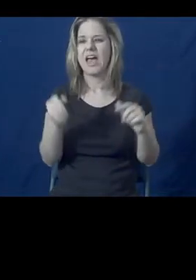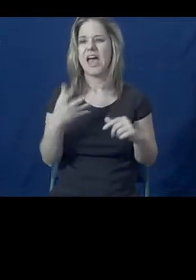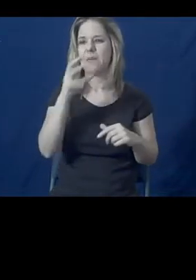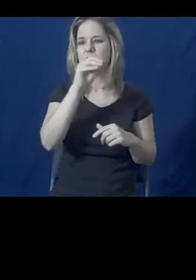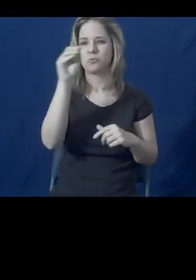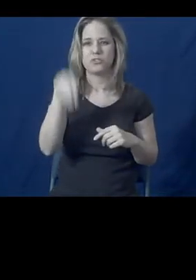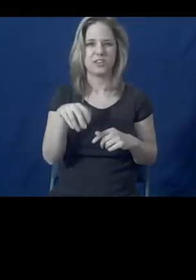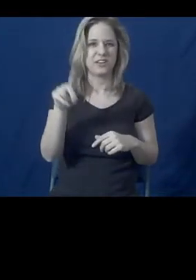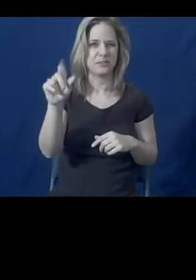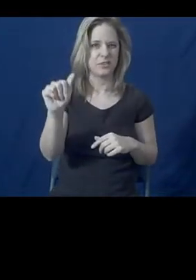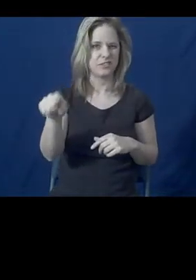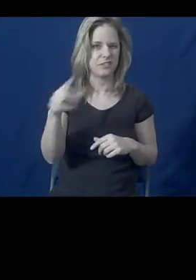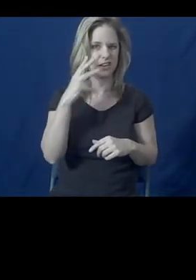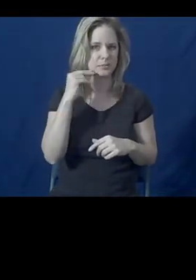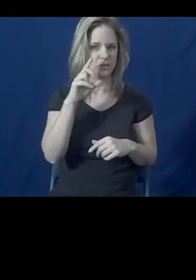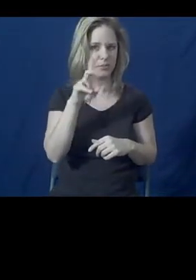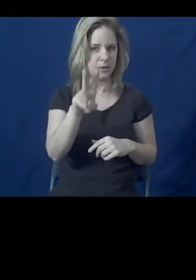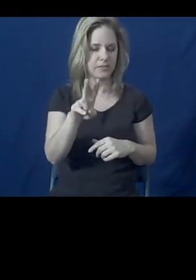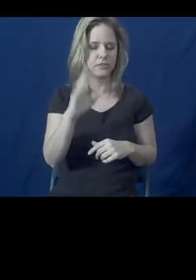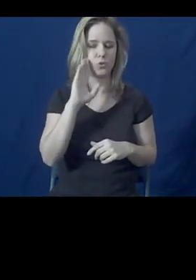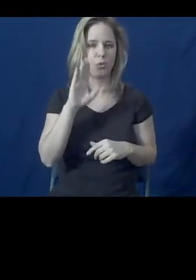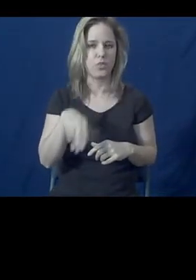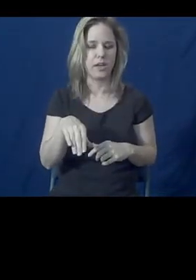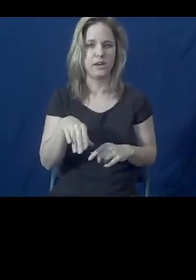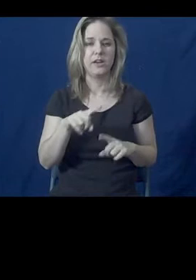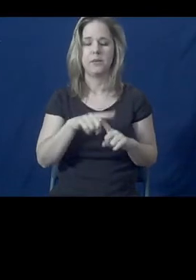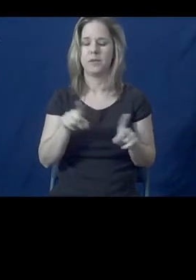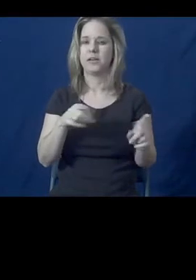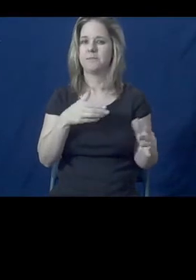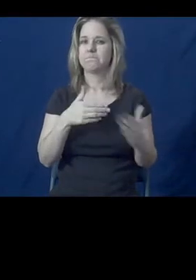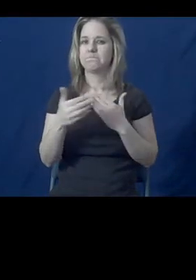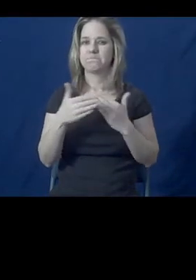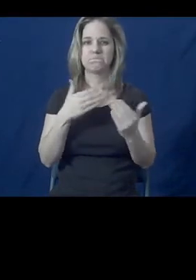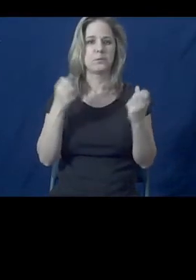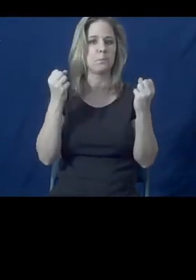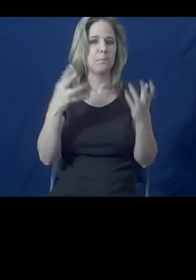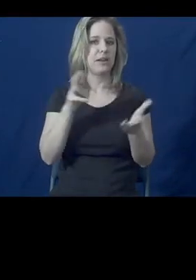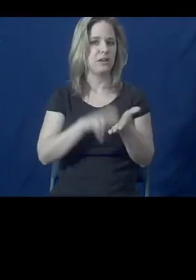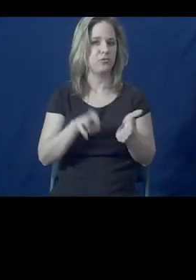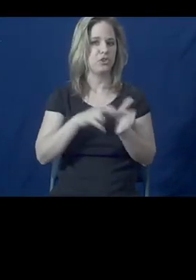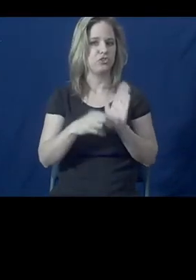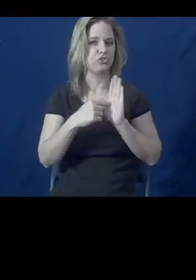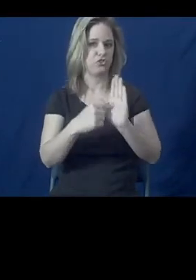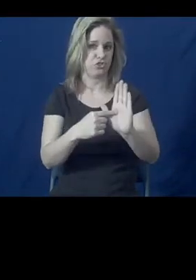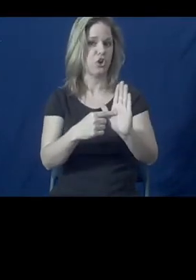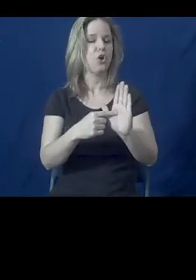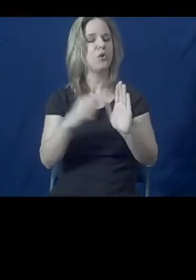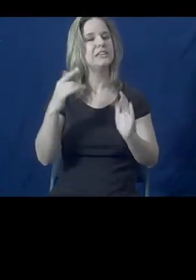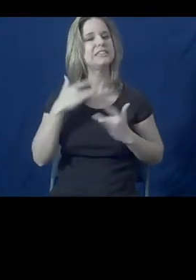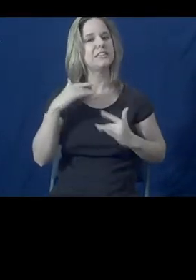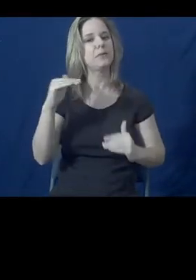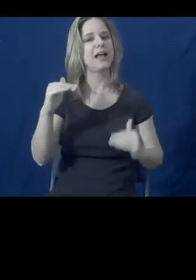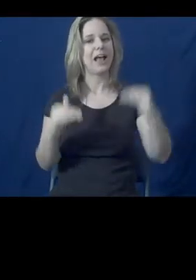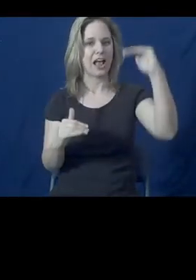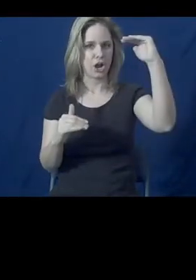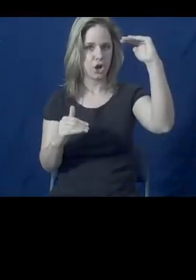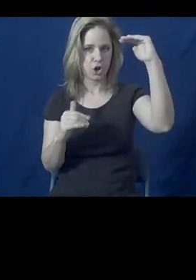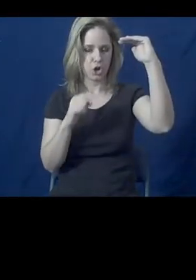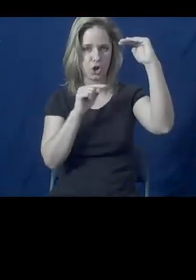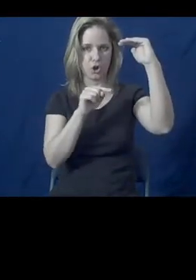experience domestic violence. But many of the studies show that they experience it at a higher rate,